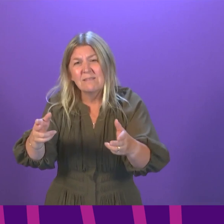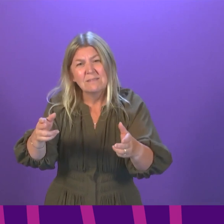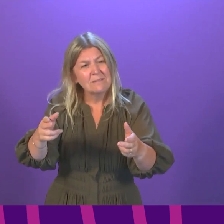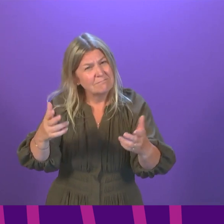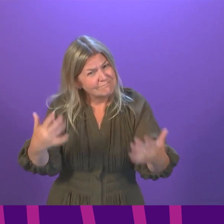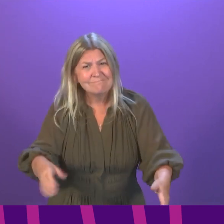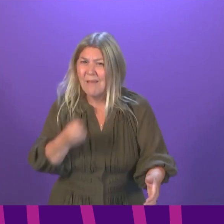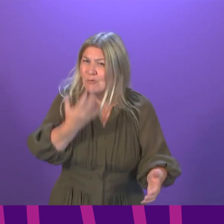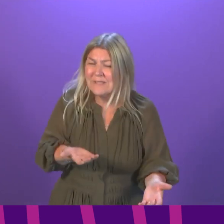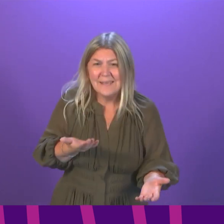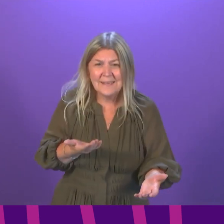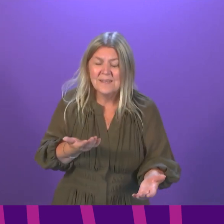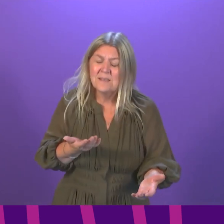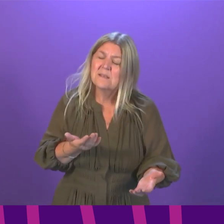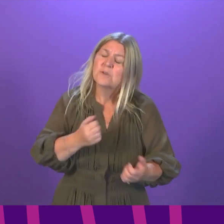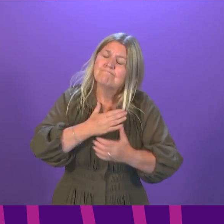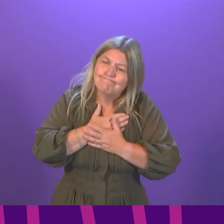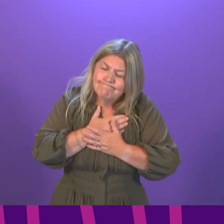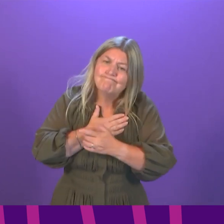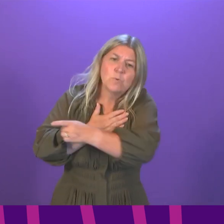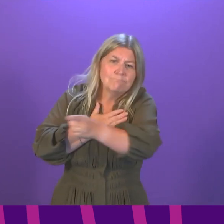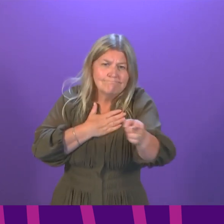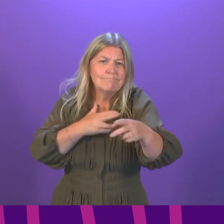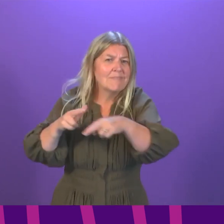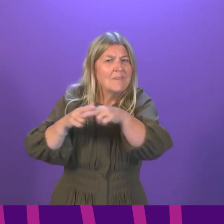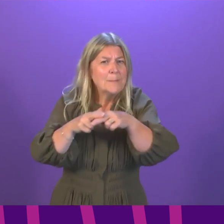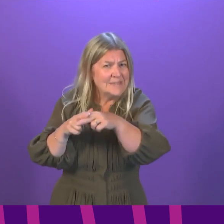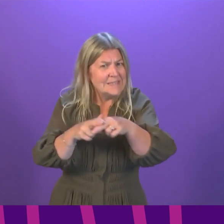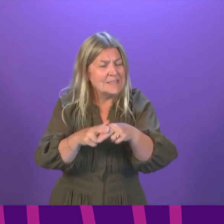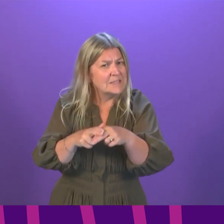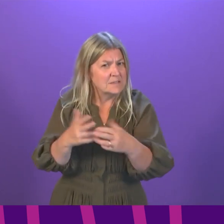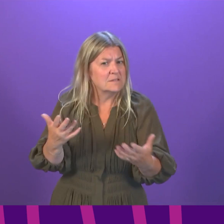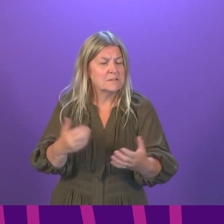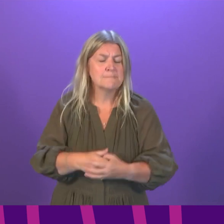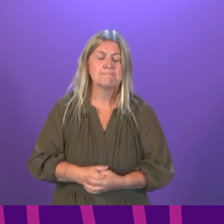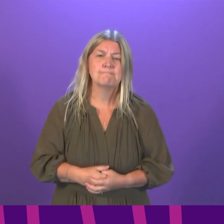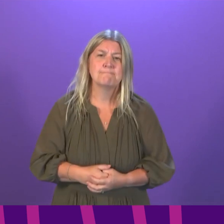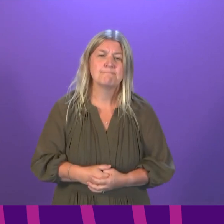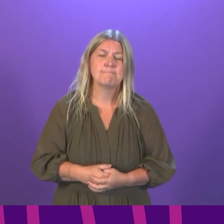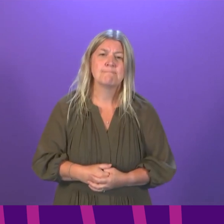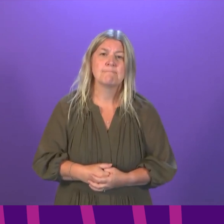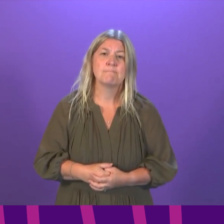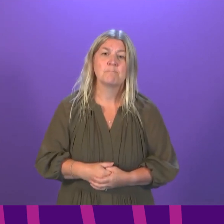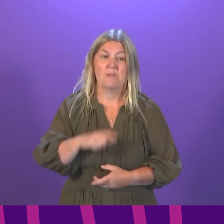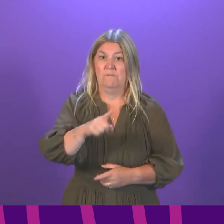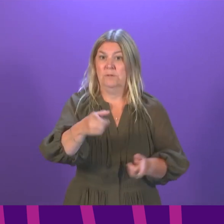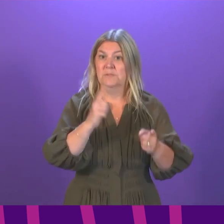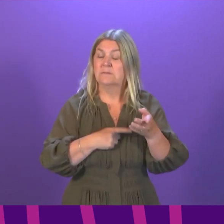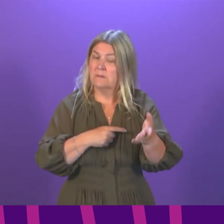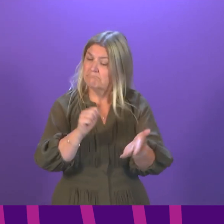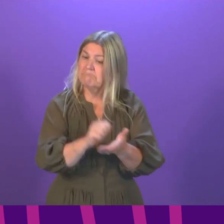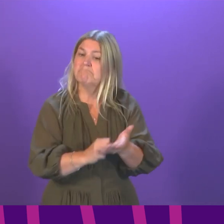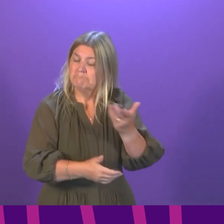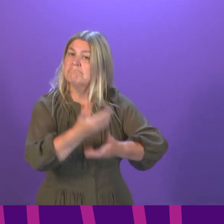that have lost a loved one in the last 24 hours or at any point throughout this pandemic. As the First Minister has outlined, we are now at a crucial